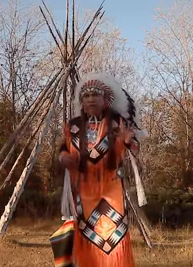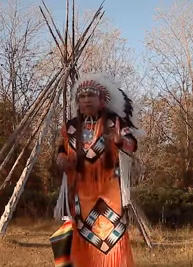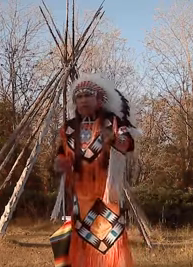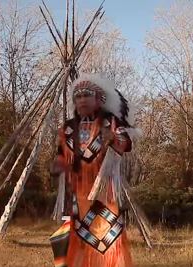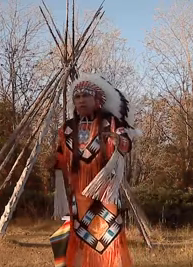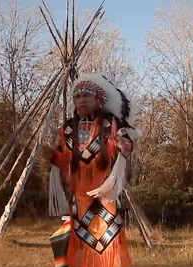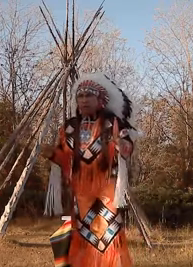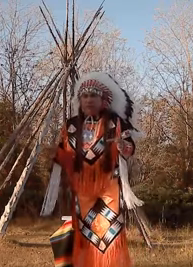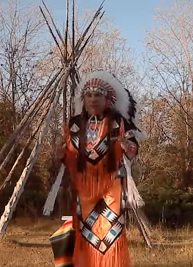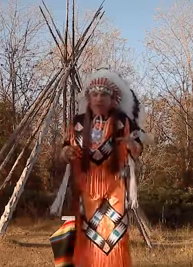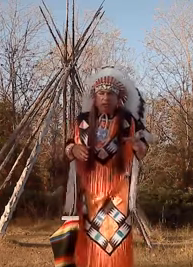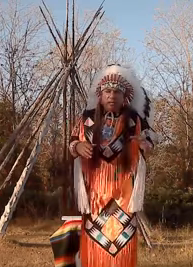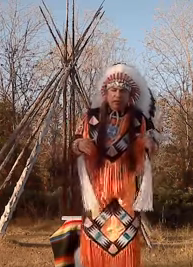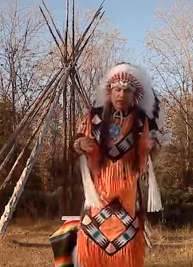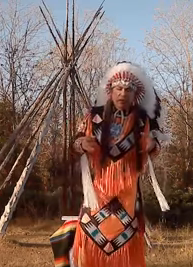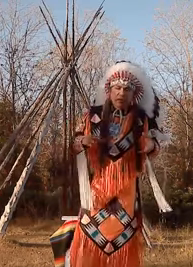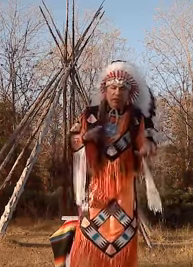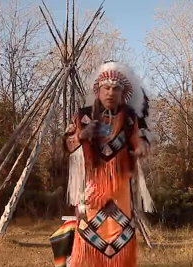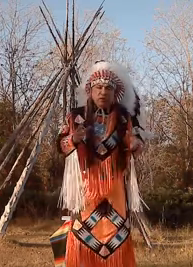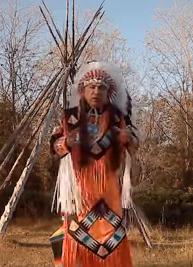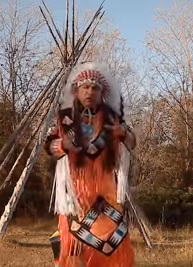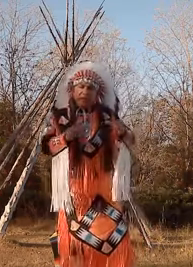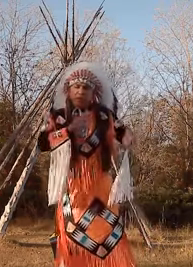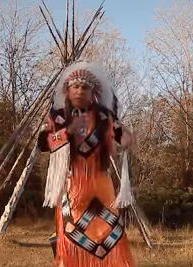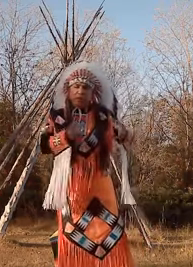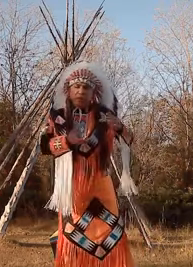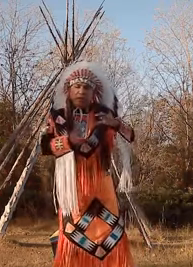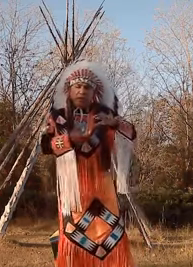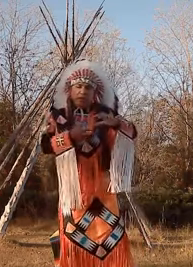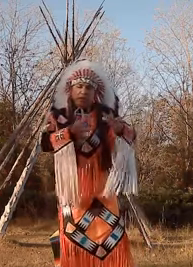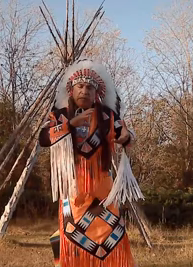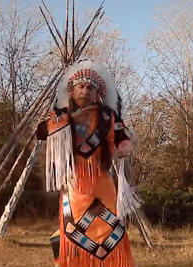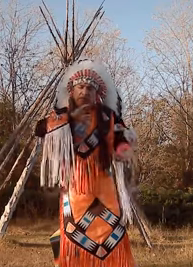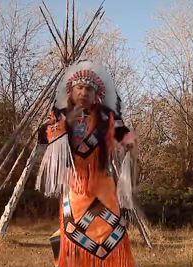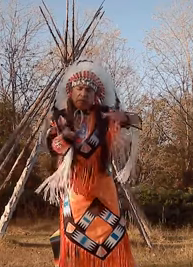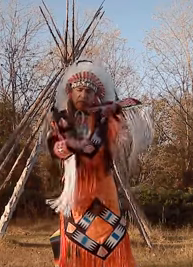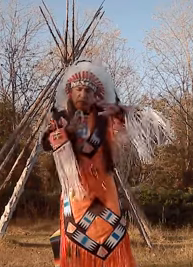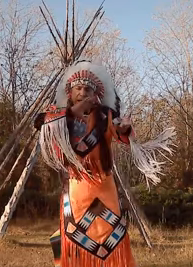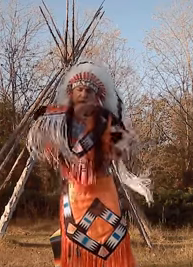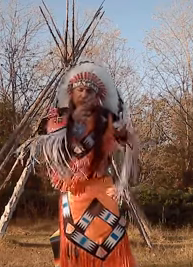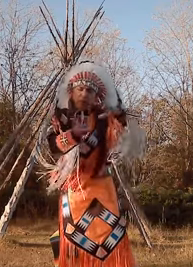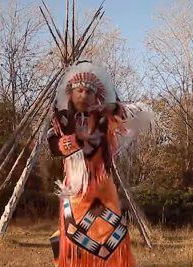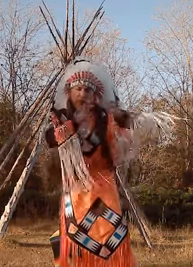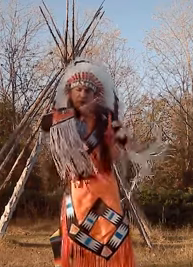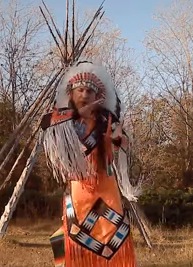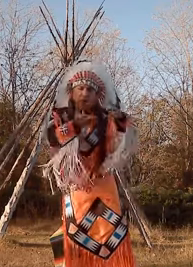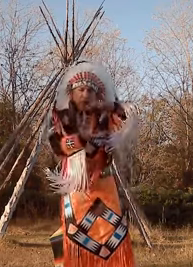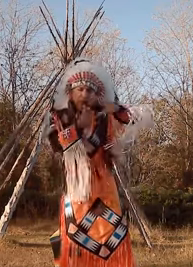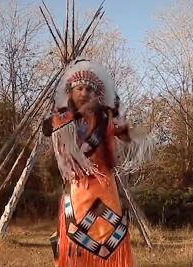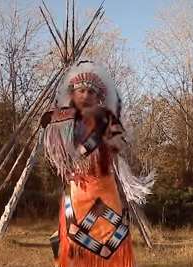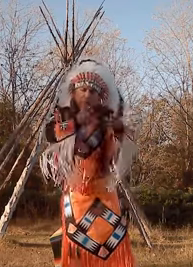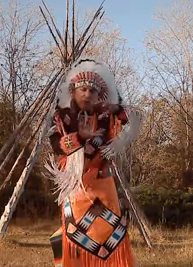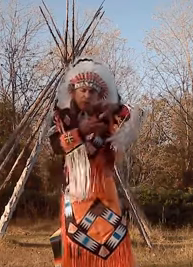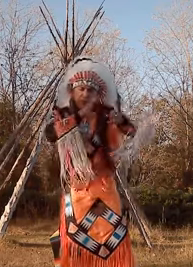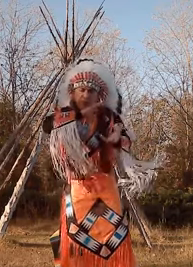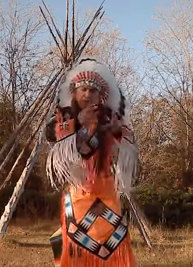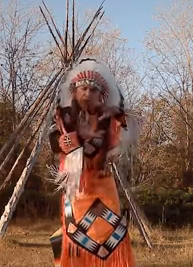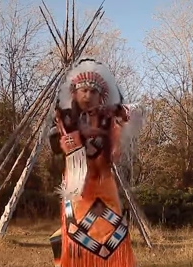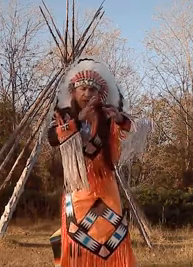if there was two animals uh that were fighting with one another in in a battle you know this would describe